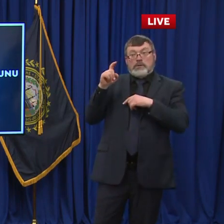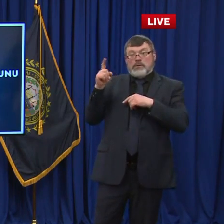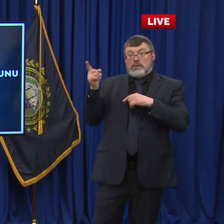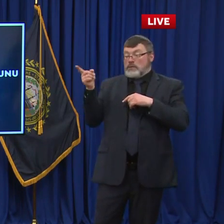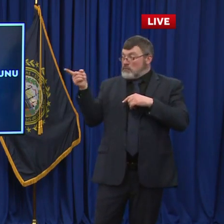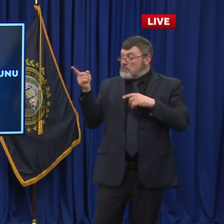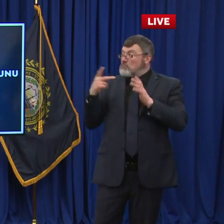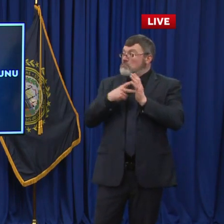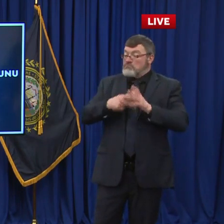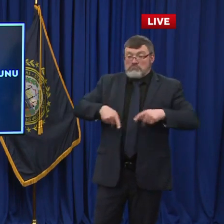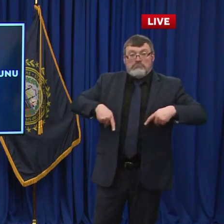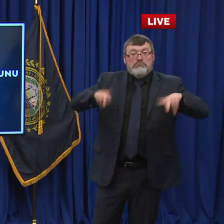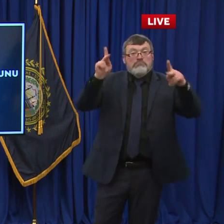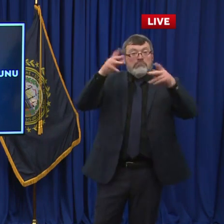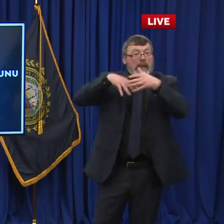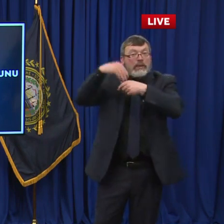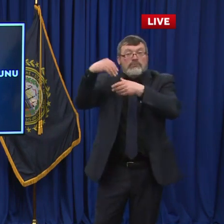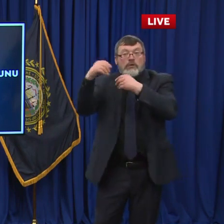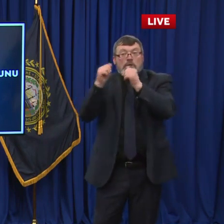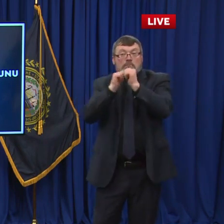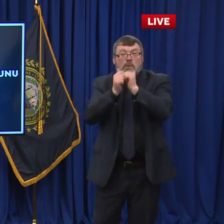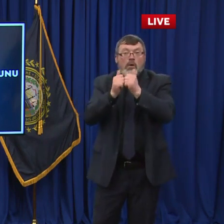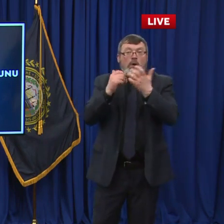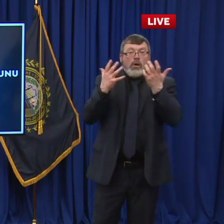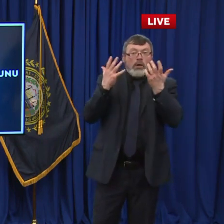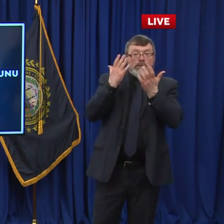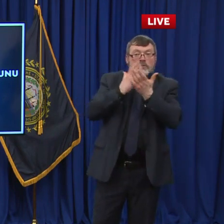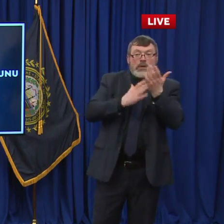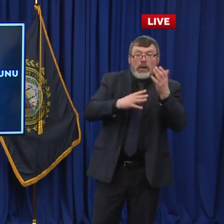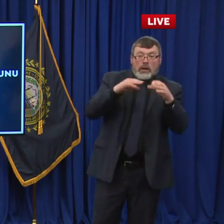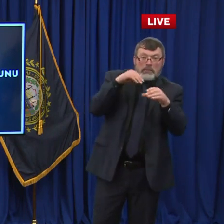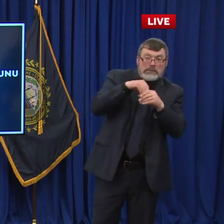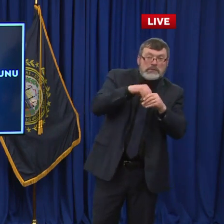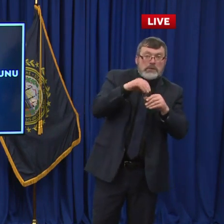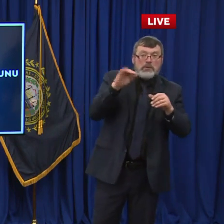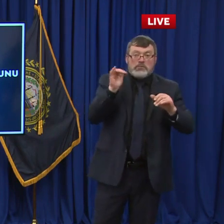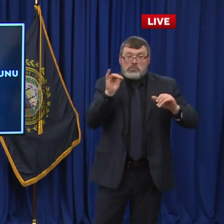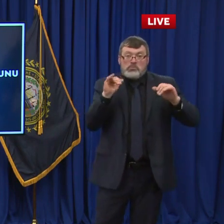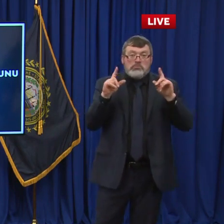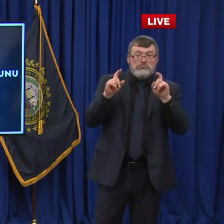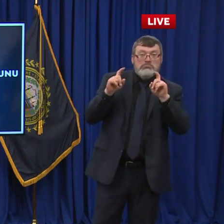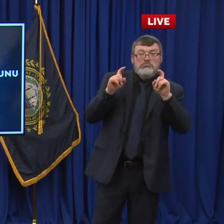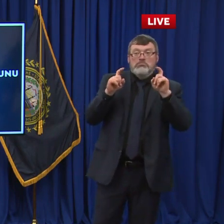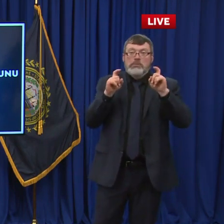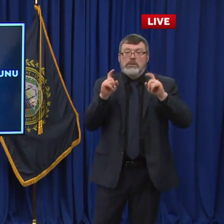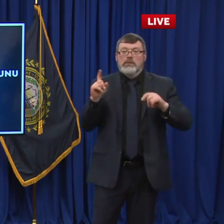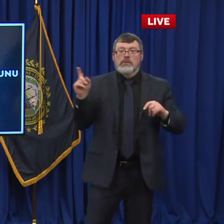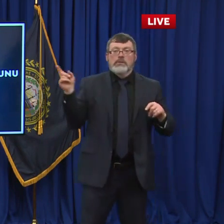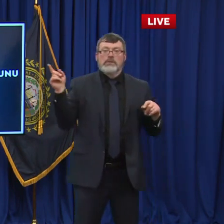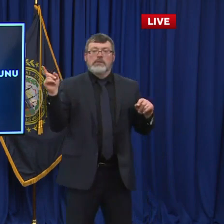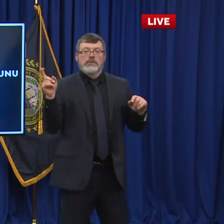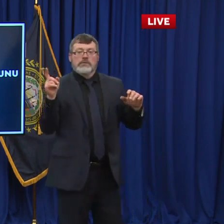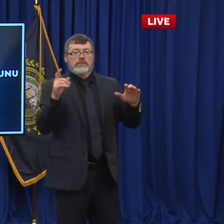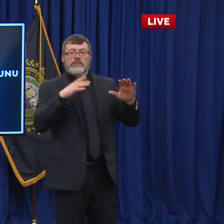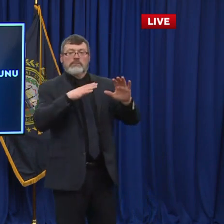whatever kinds of events and concerts and those kinds of I think that's the hope. I think a lot of people, you know, are gearing up for that as I believe